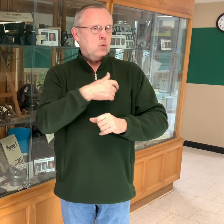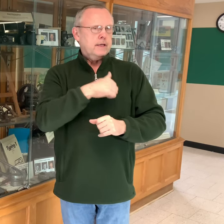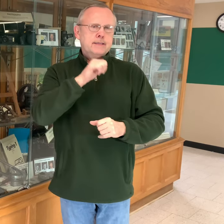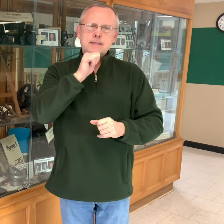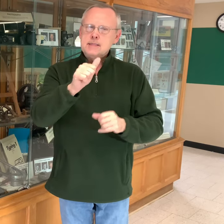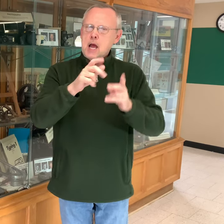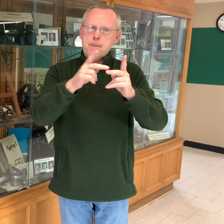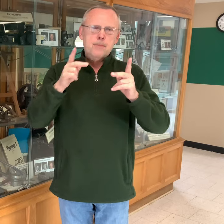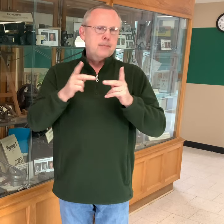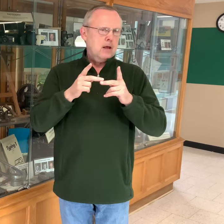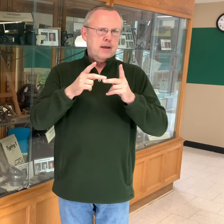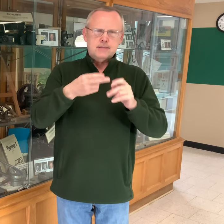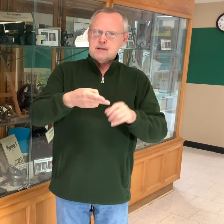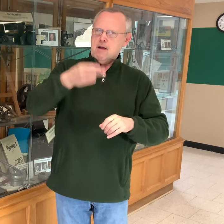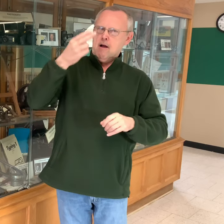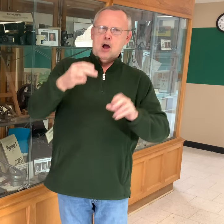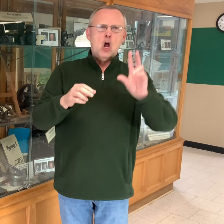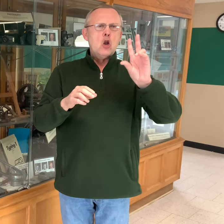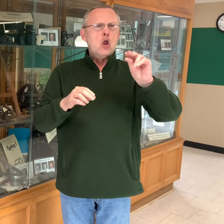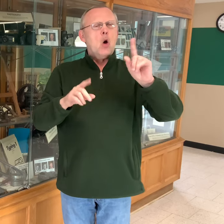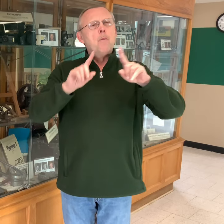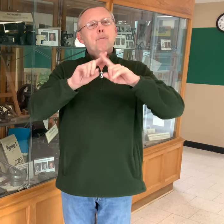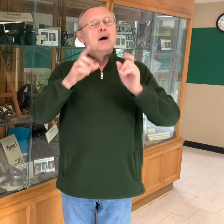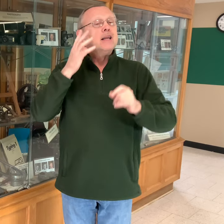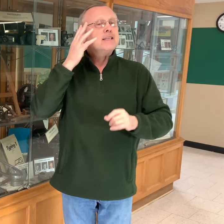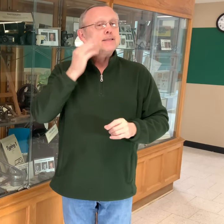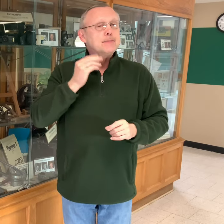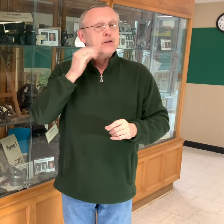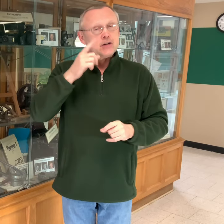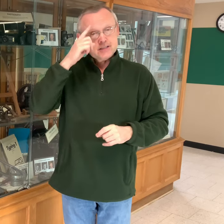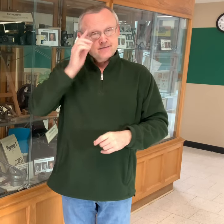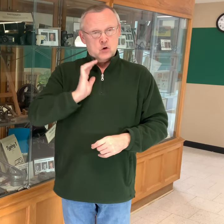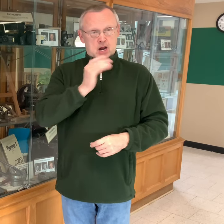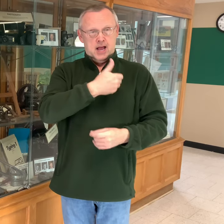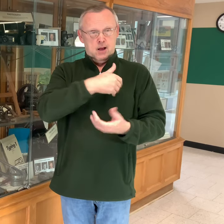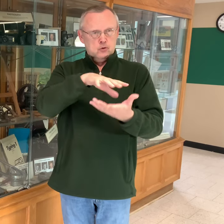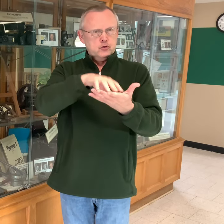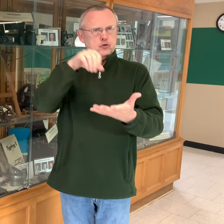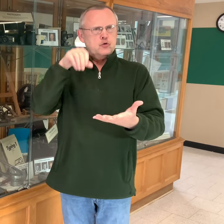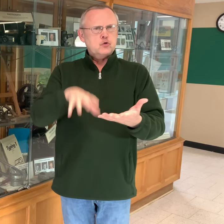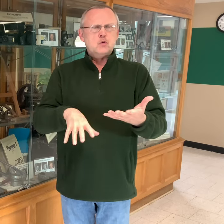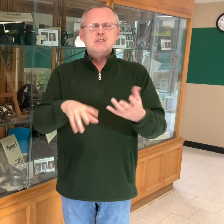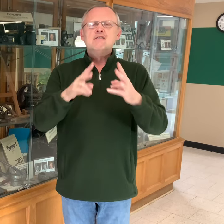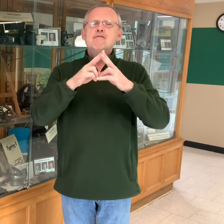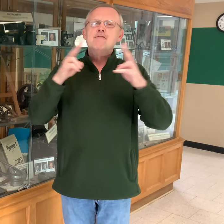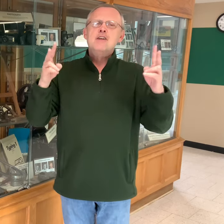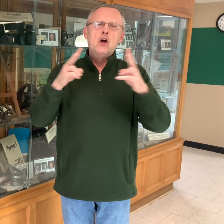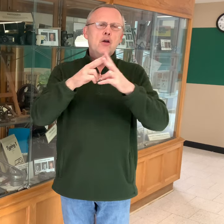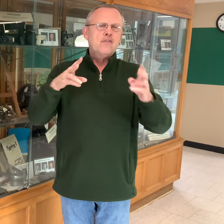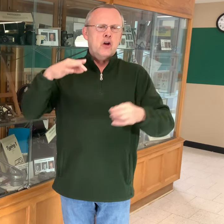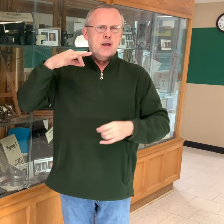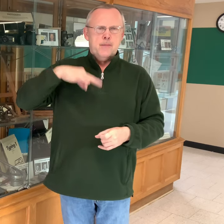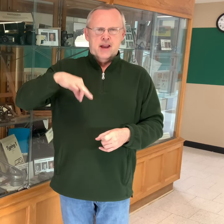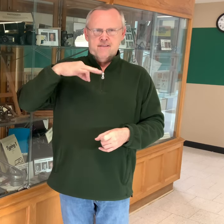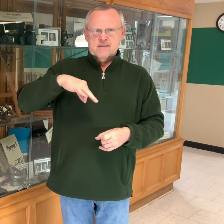We did not place high, but the experience for our students was very beneficial.